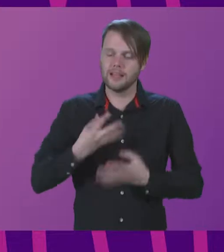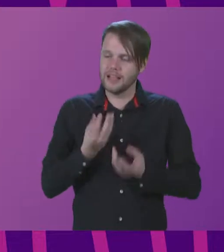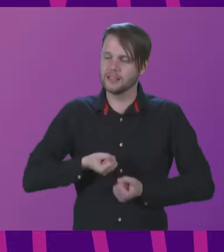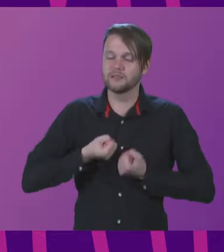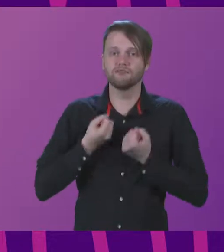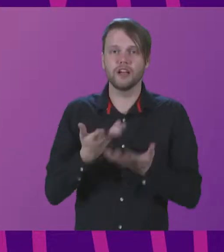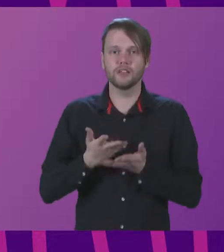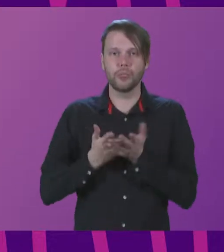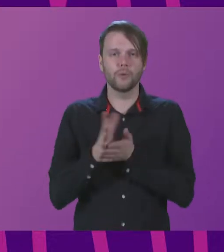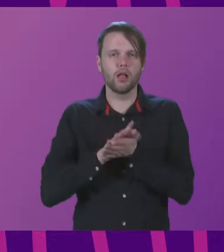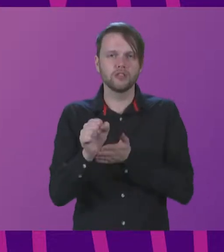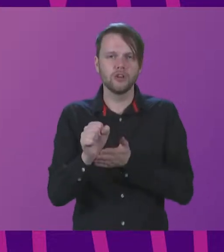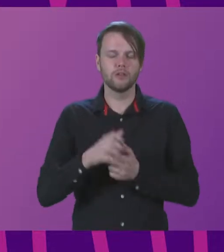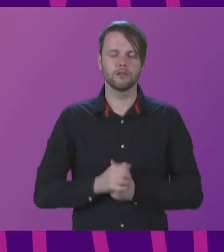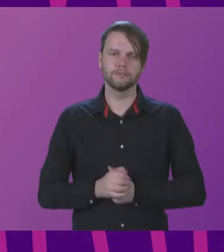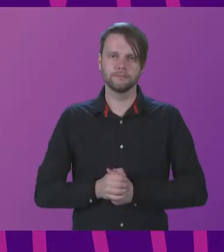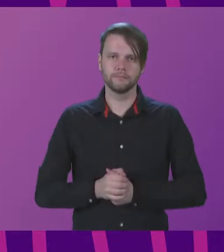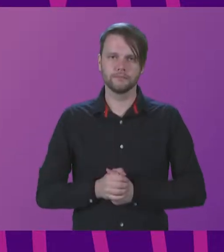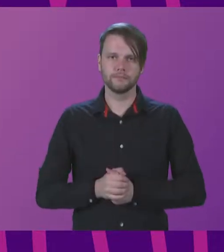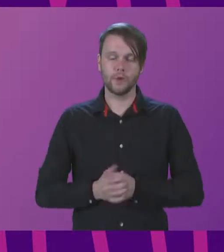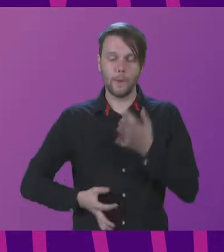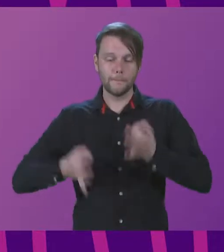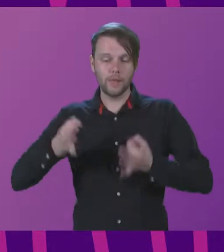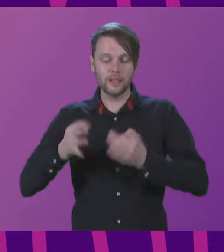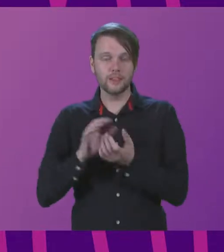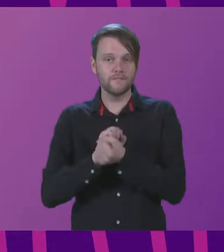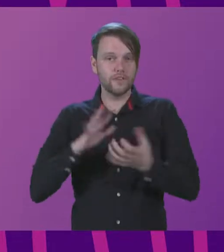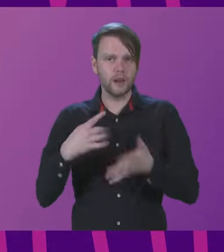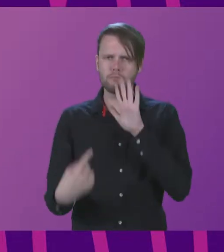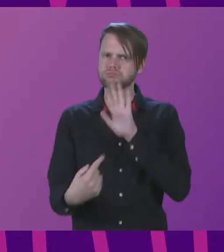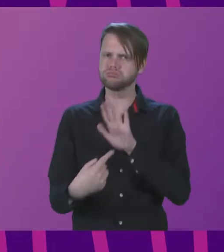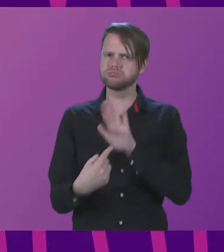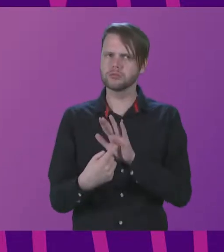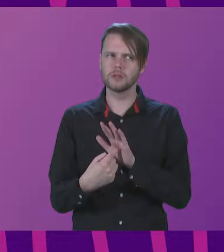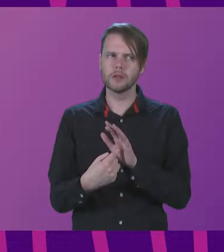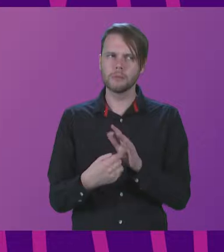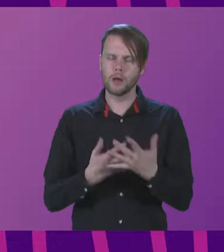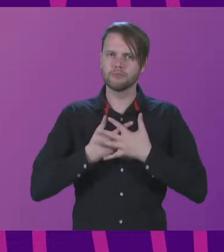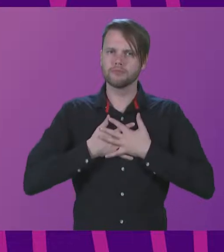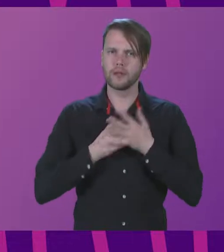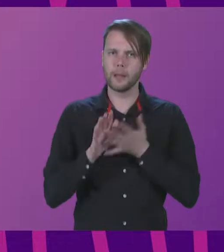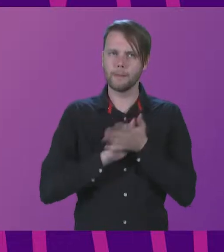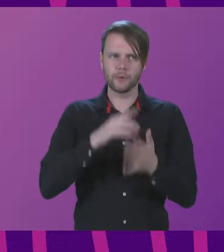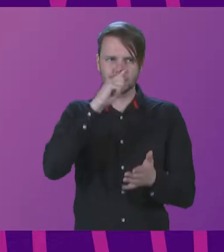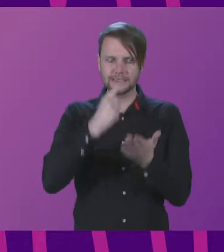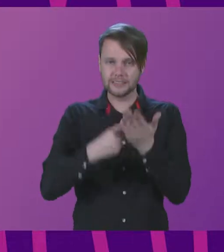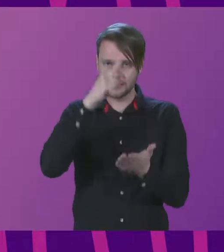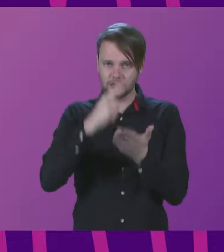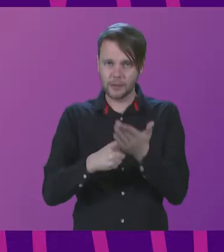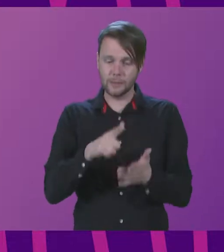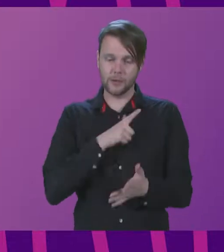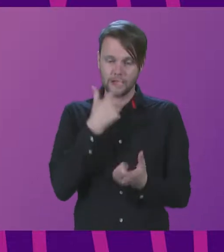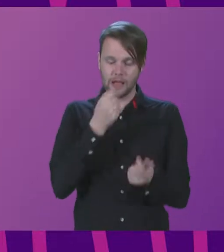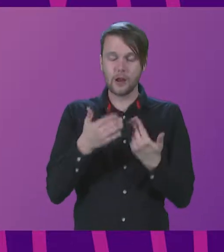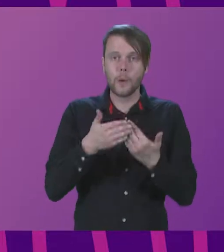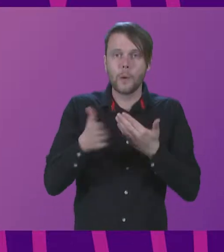in culture. Political freedom is essential, but we care about political decisions because they either open or